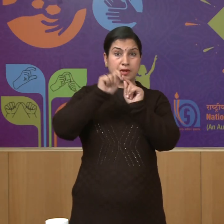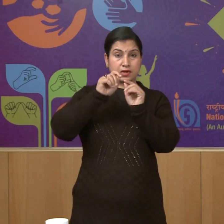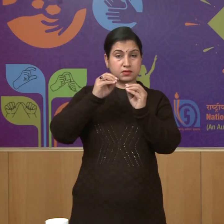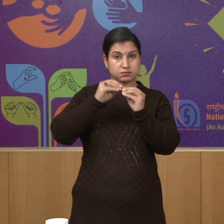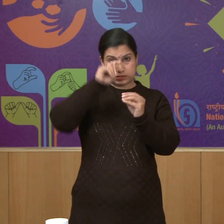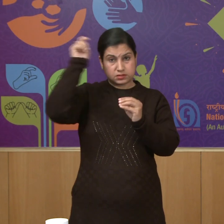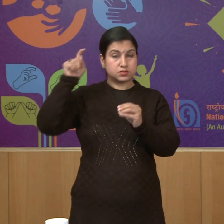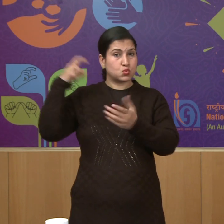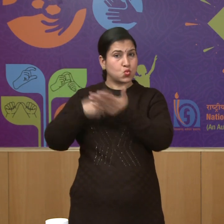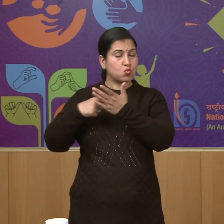India